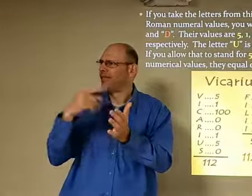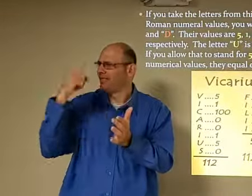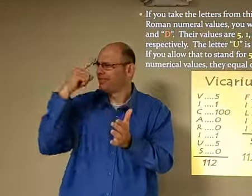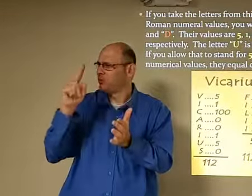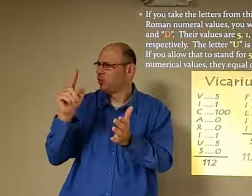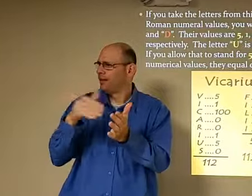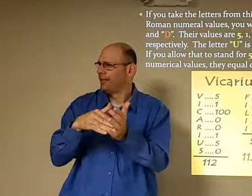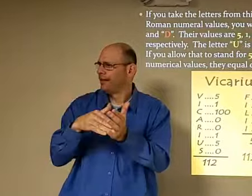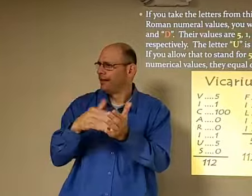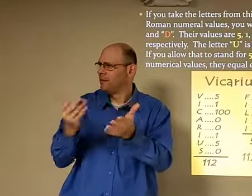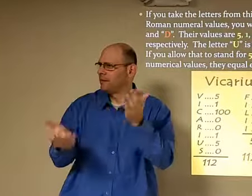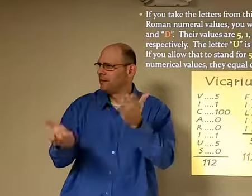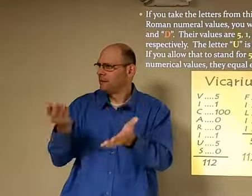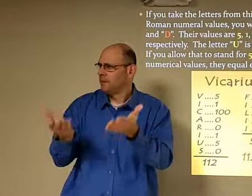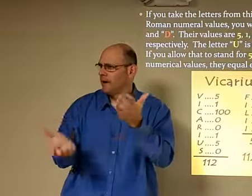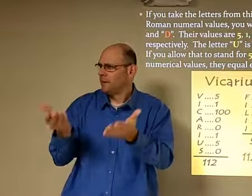1000 maybe